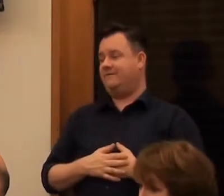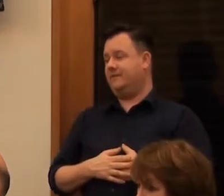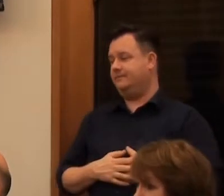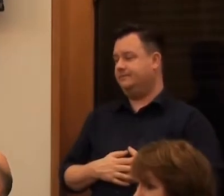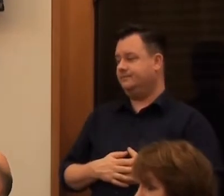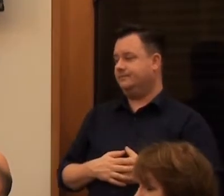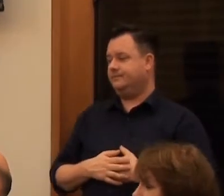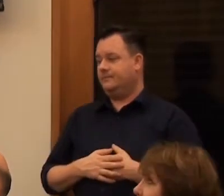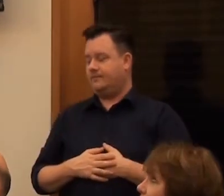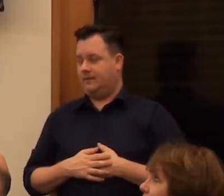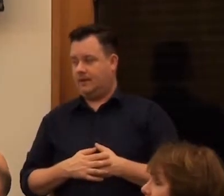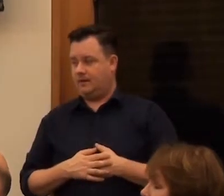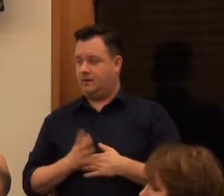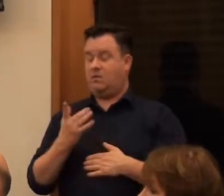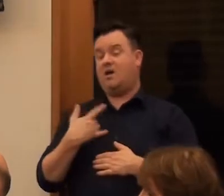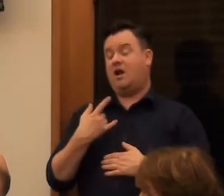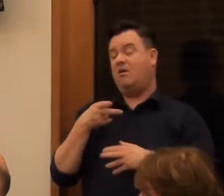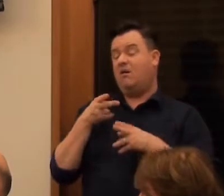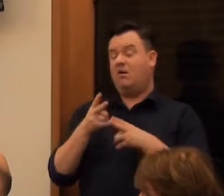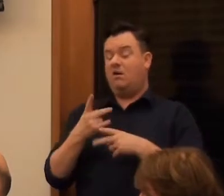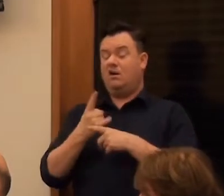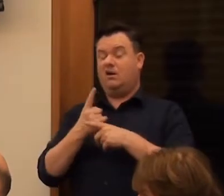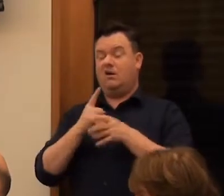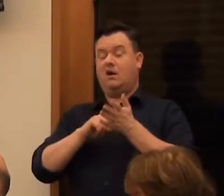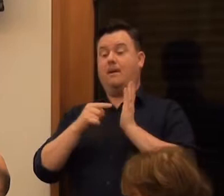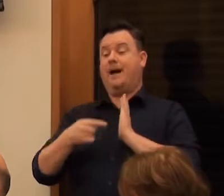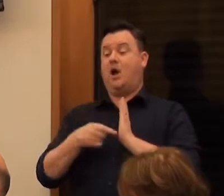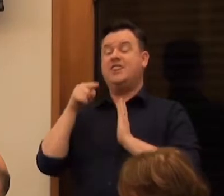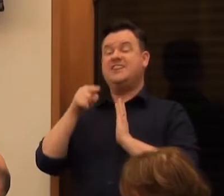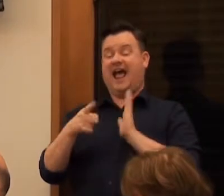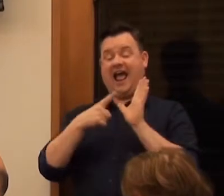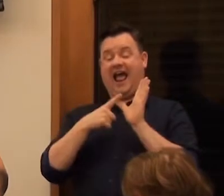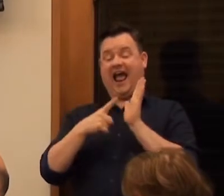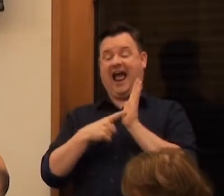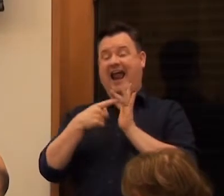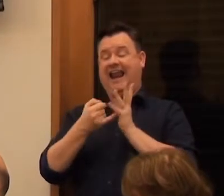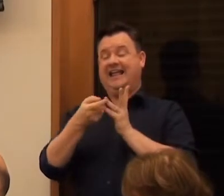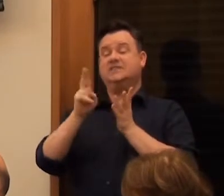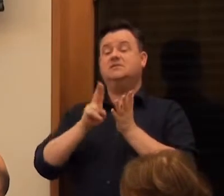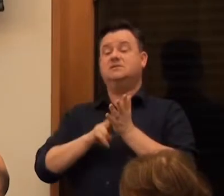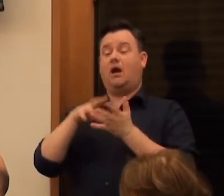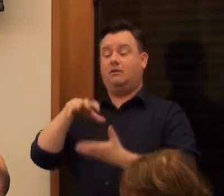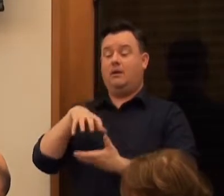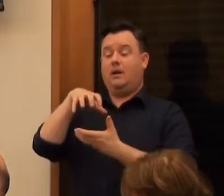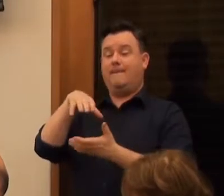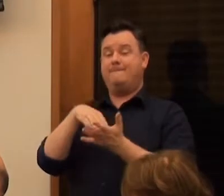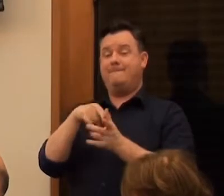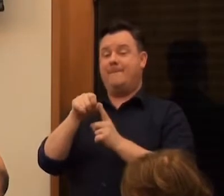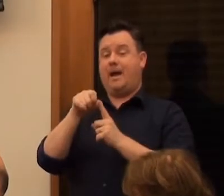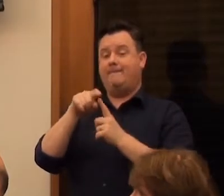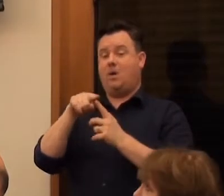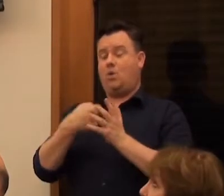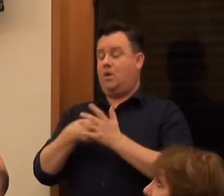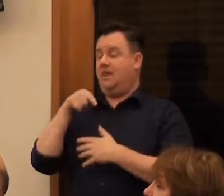this? Well, in a way, we're just talking about how that big anister map was plugged in. It's about dependency. This